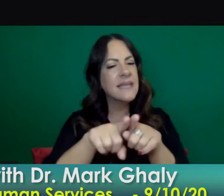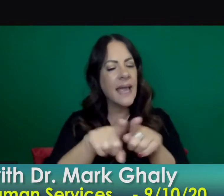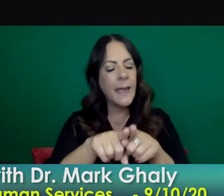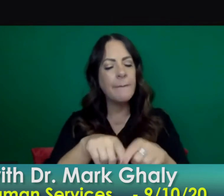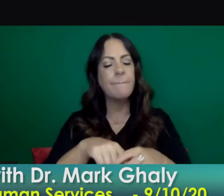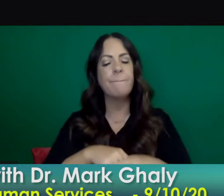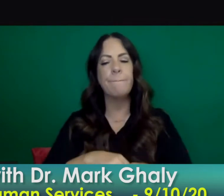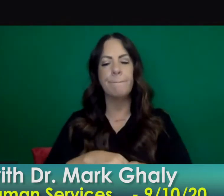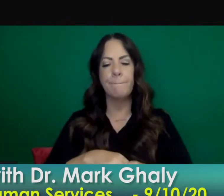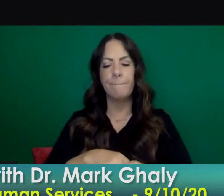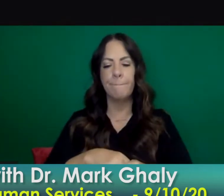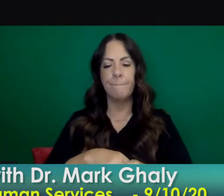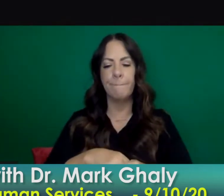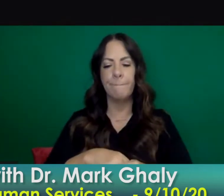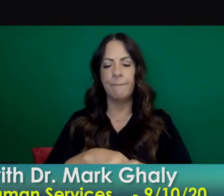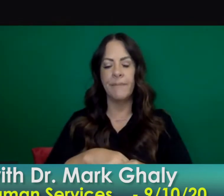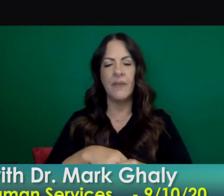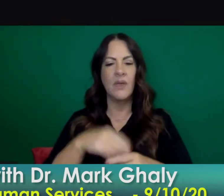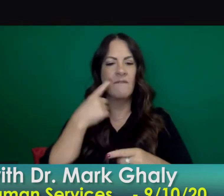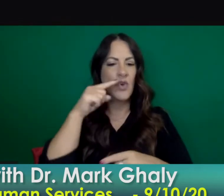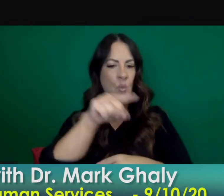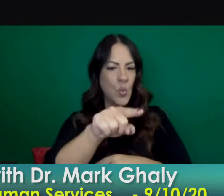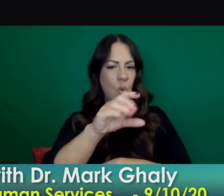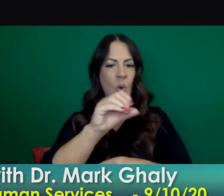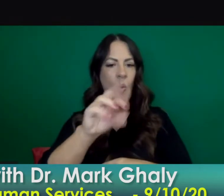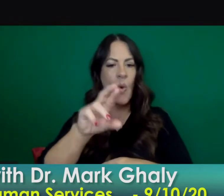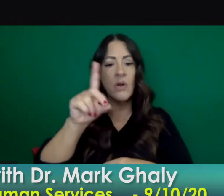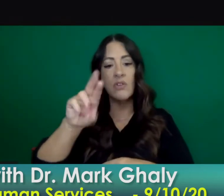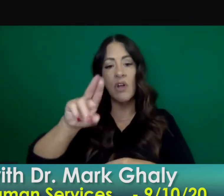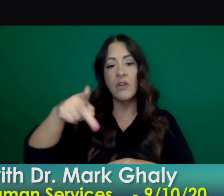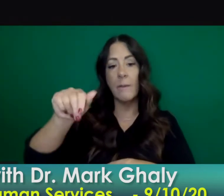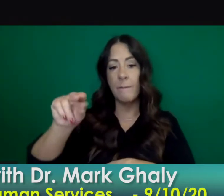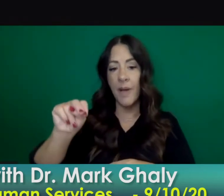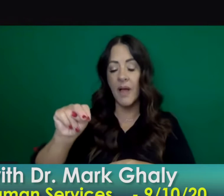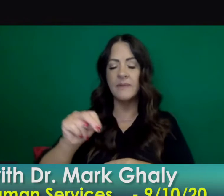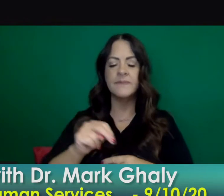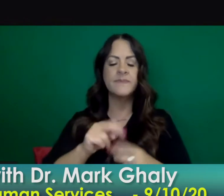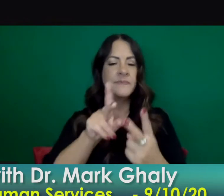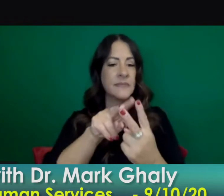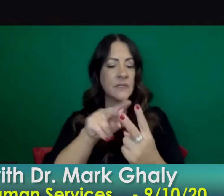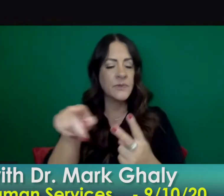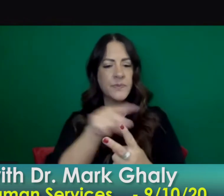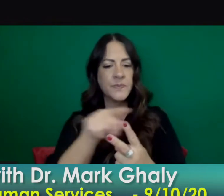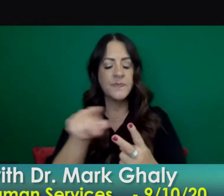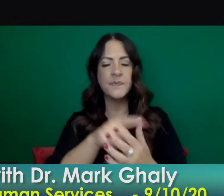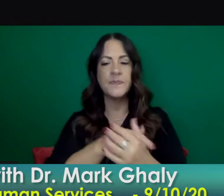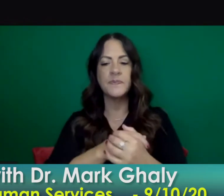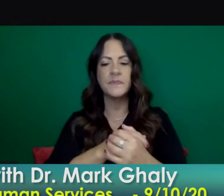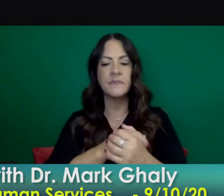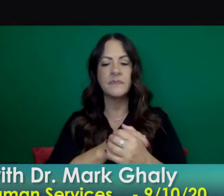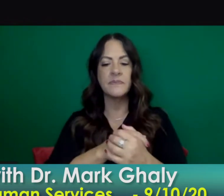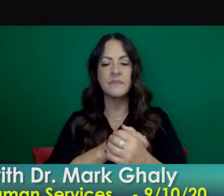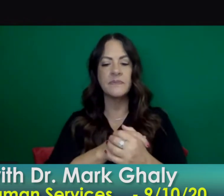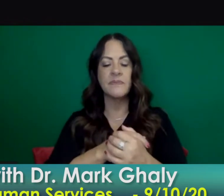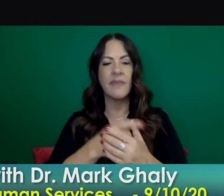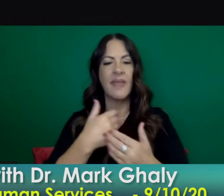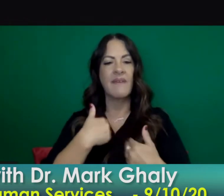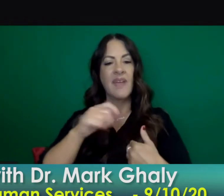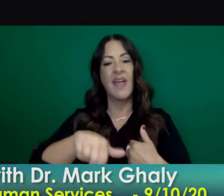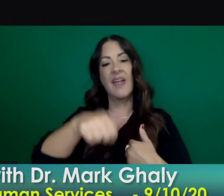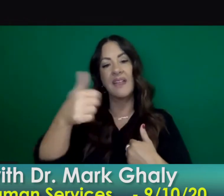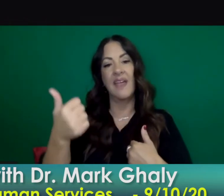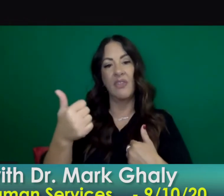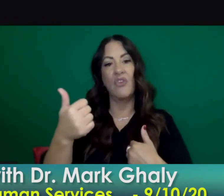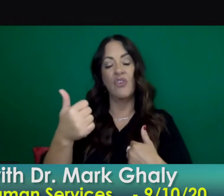um as well as dr khan um uh i just wonder uh given the fact that yet another health officer has left